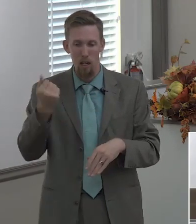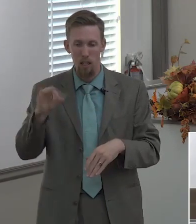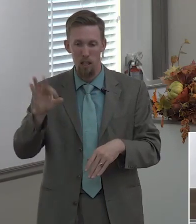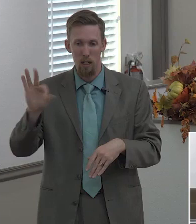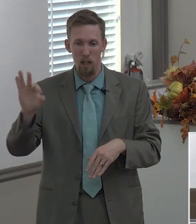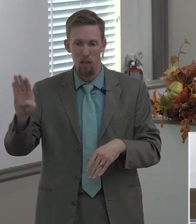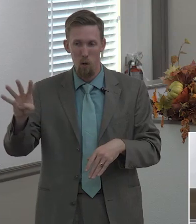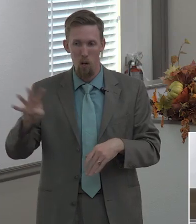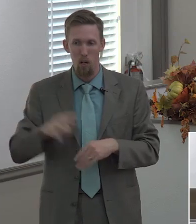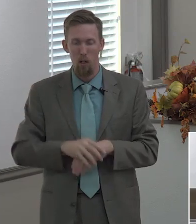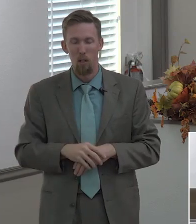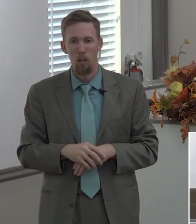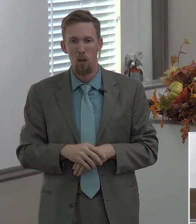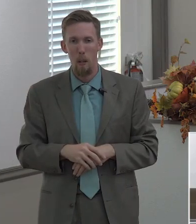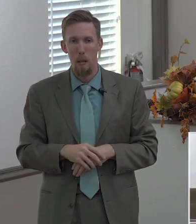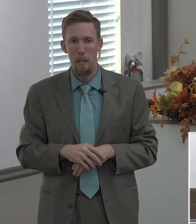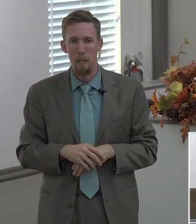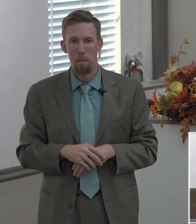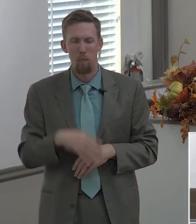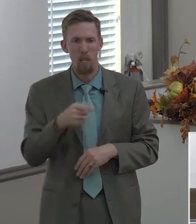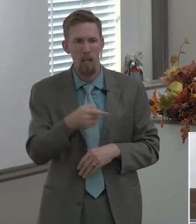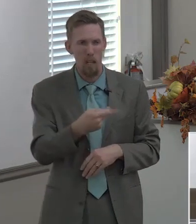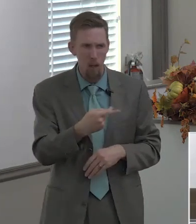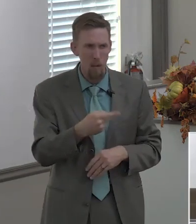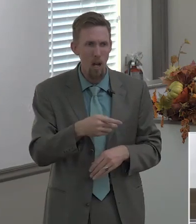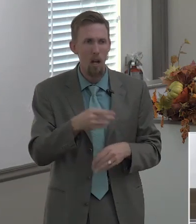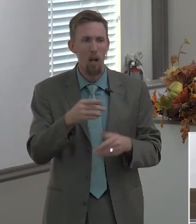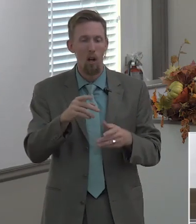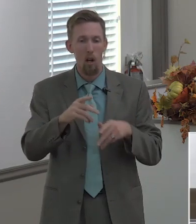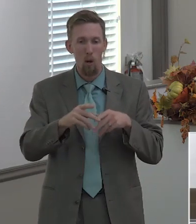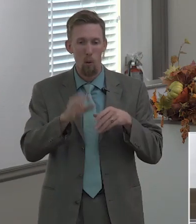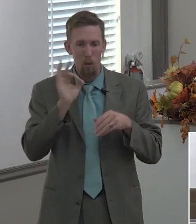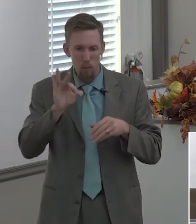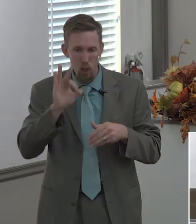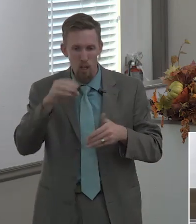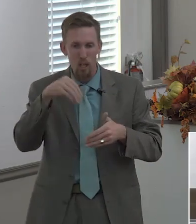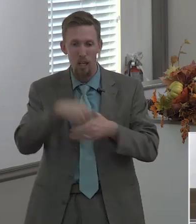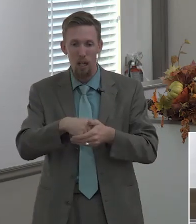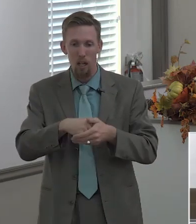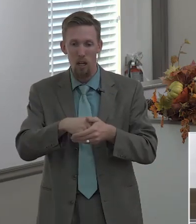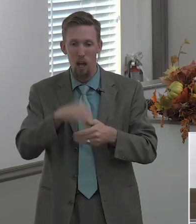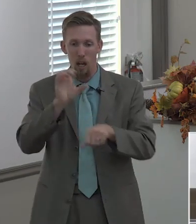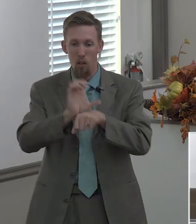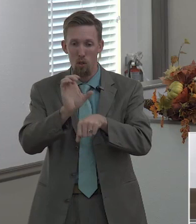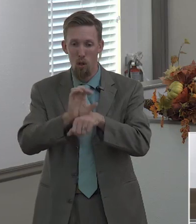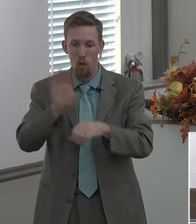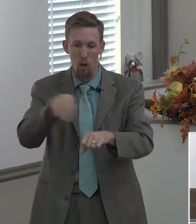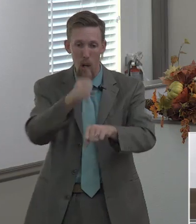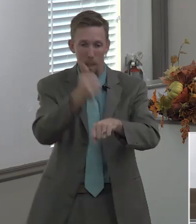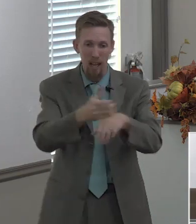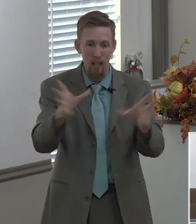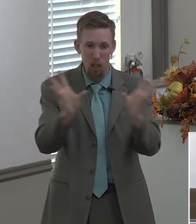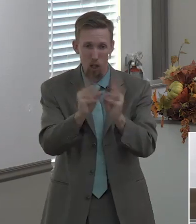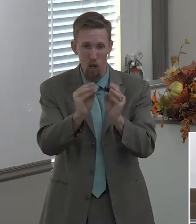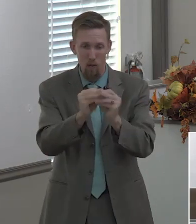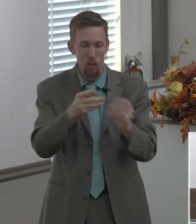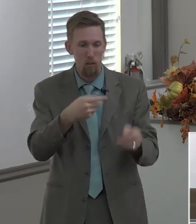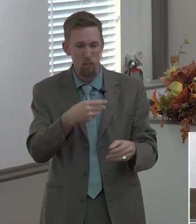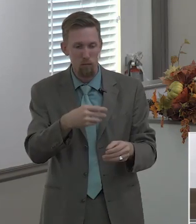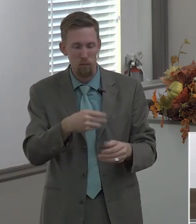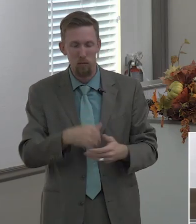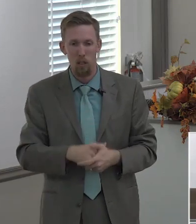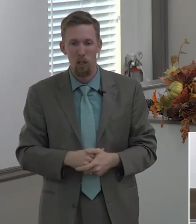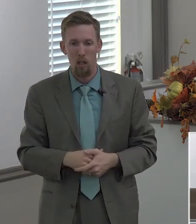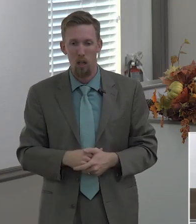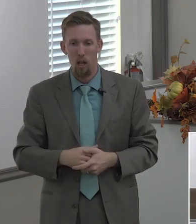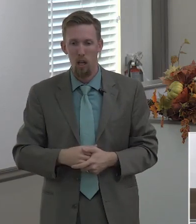he and i were preaching in a in a church planting conference together dr ed johnson